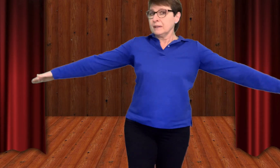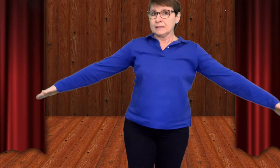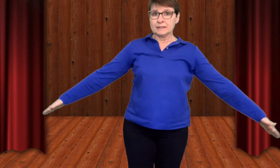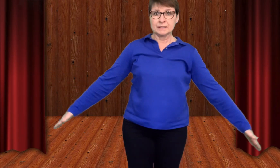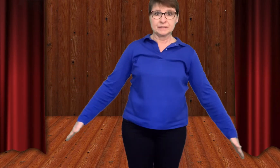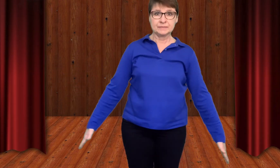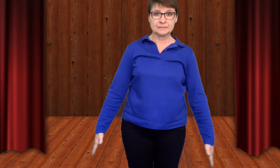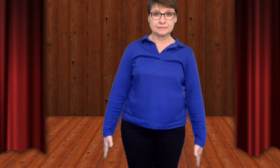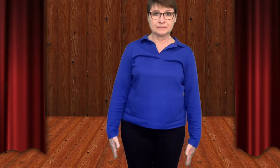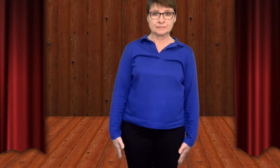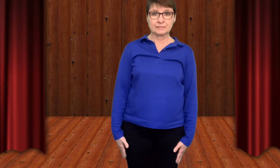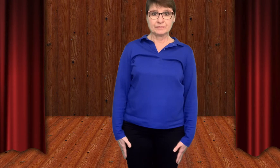Freeze.